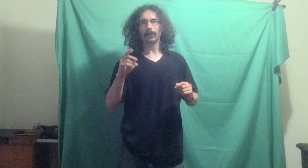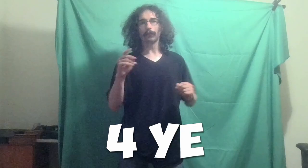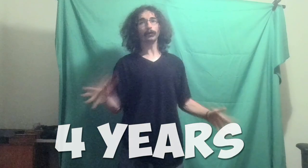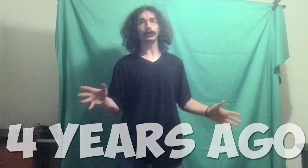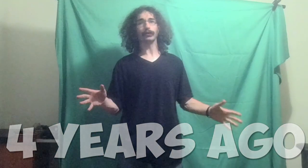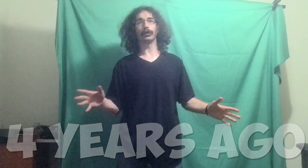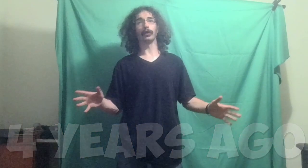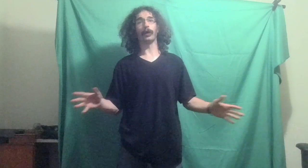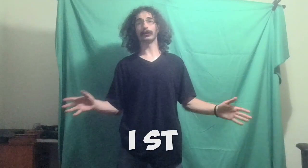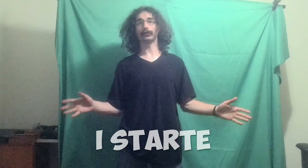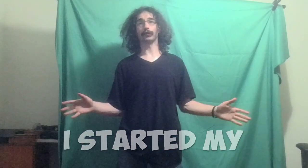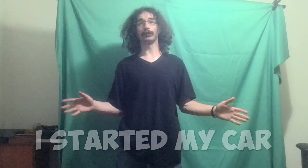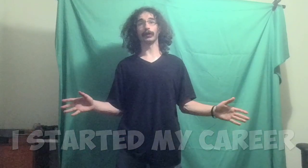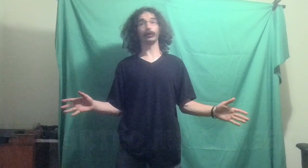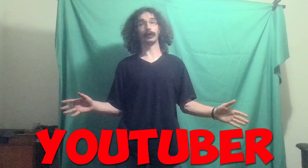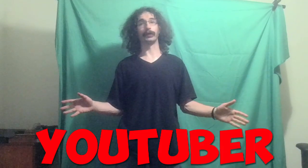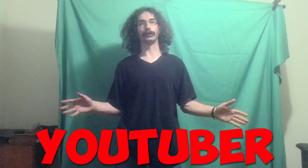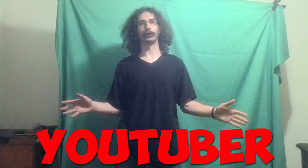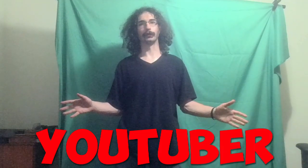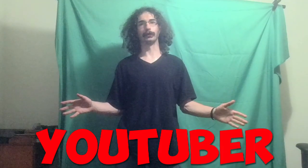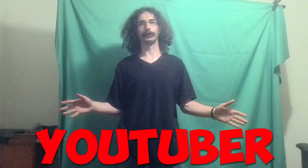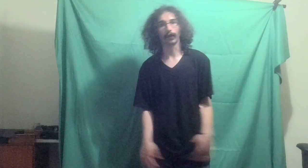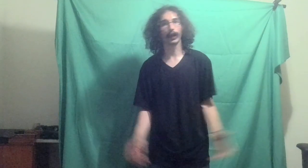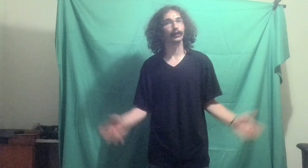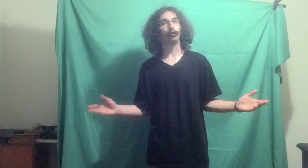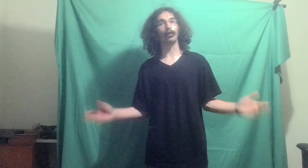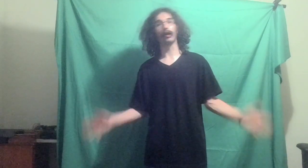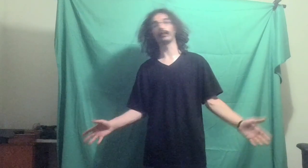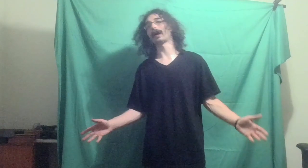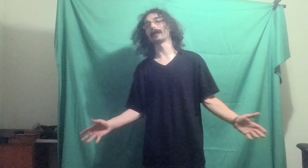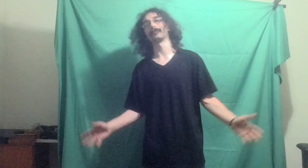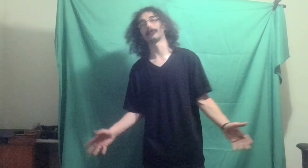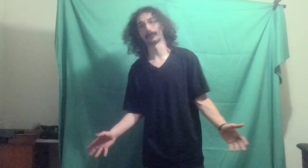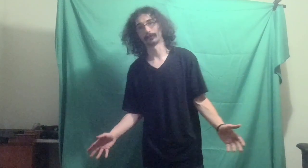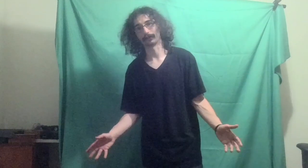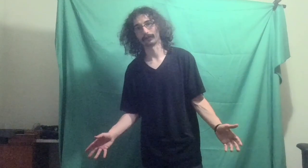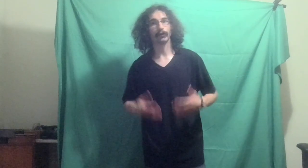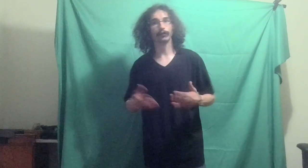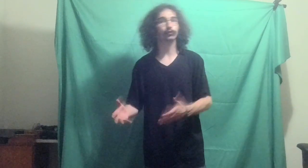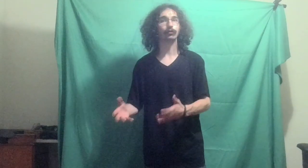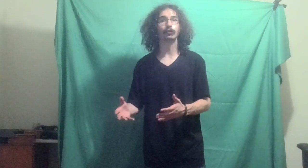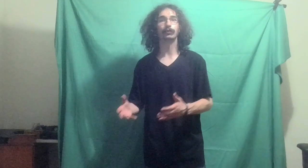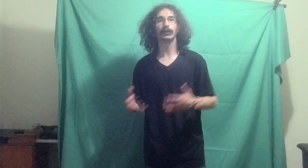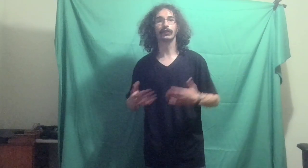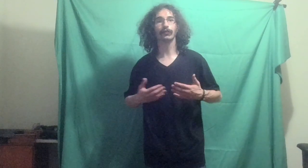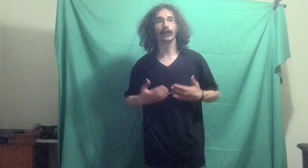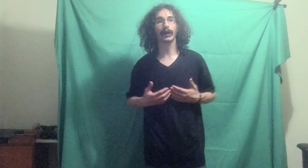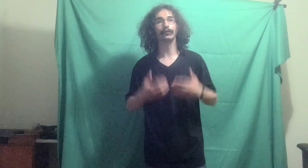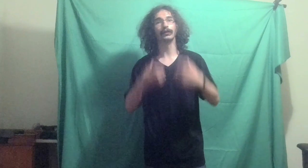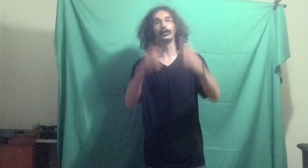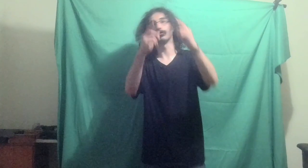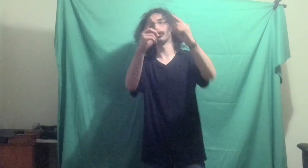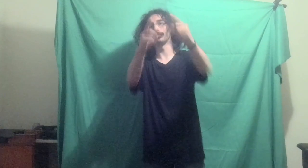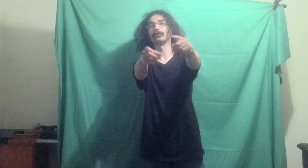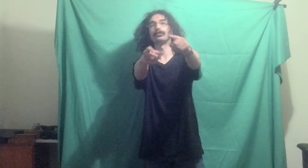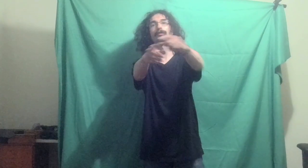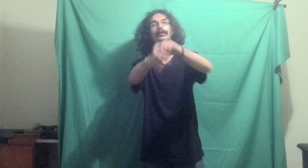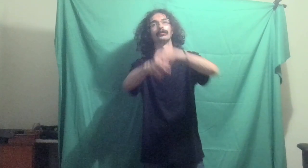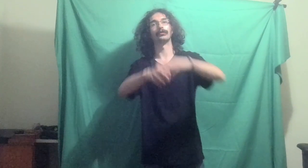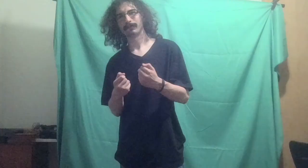Four years ago, I started my career as a YouTuber, and a lot has changed since then. YouTube's changed, I've changed, you've changed, but